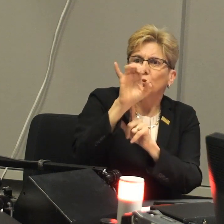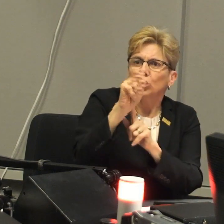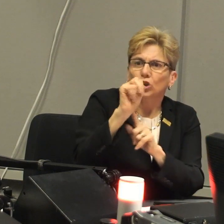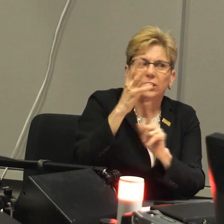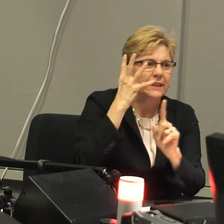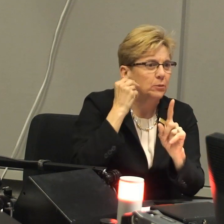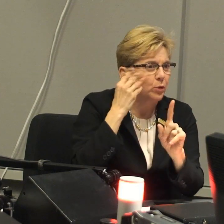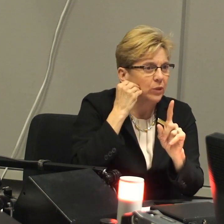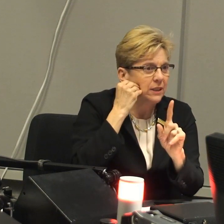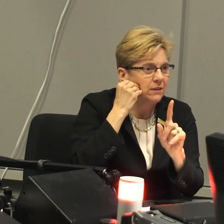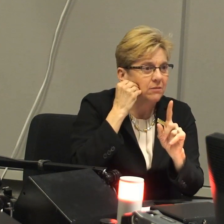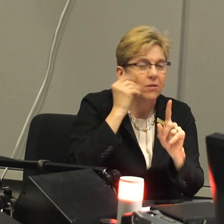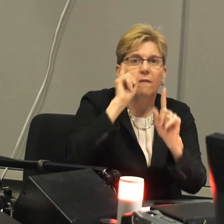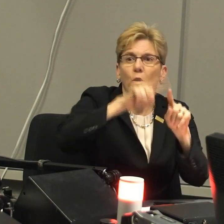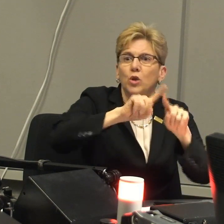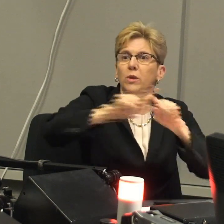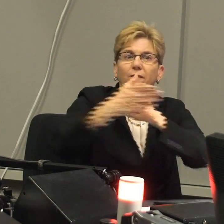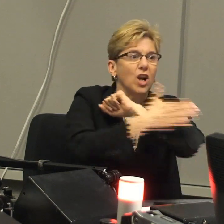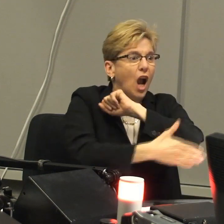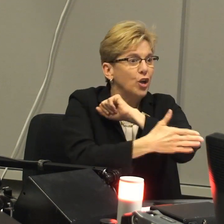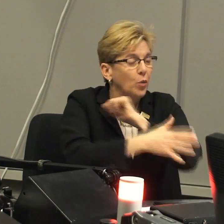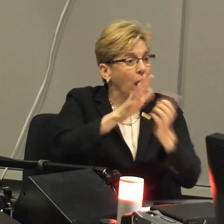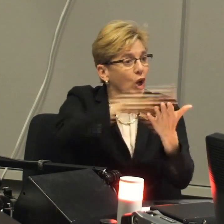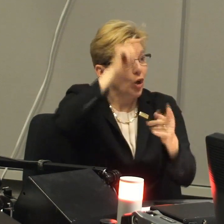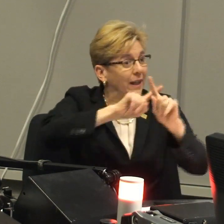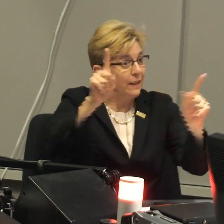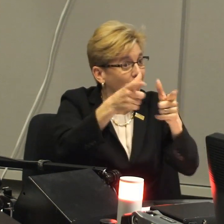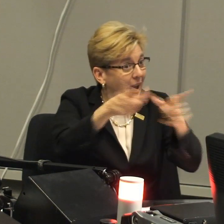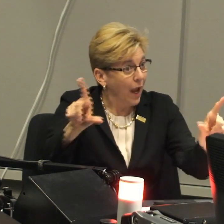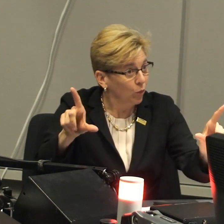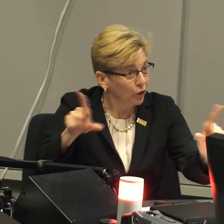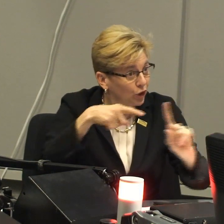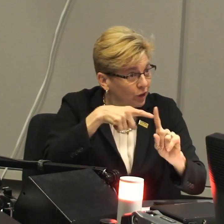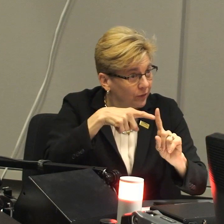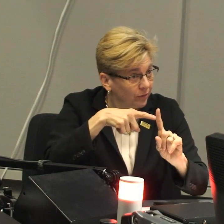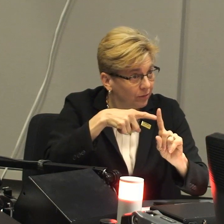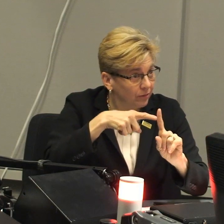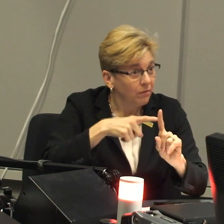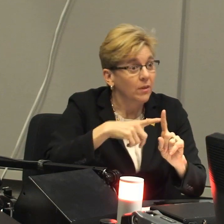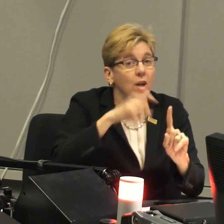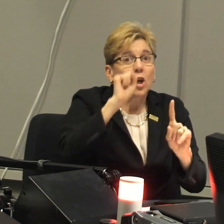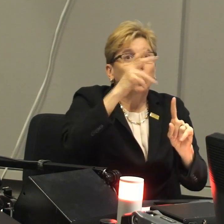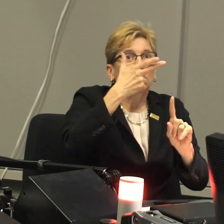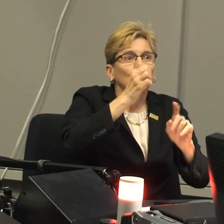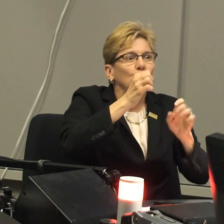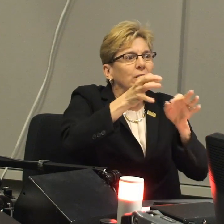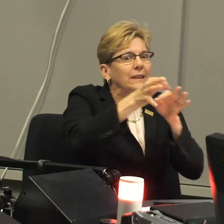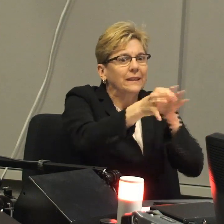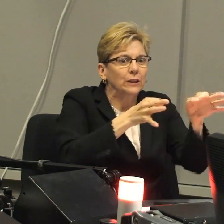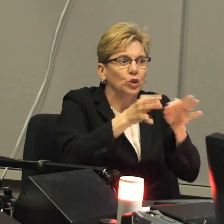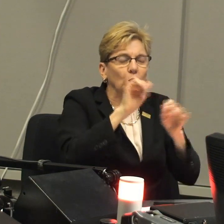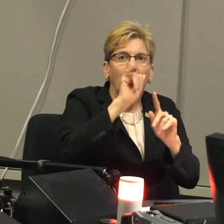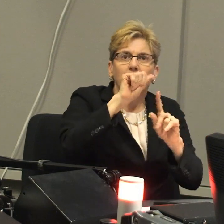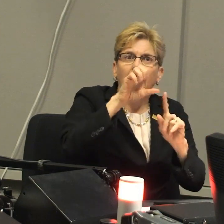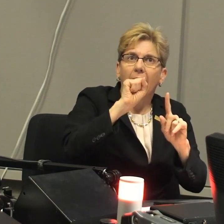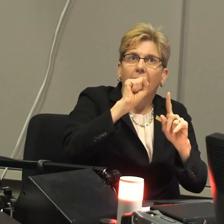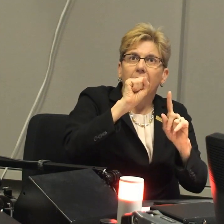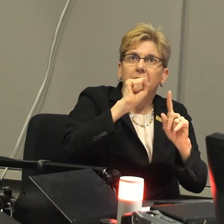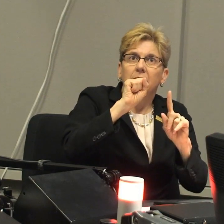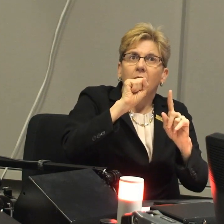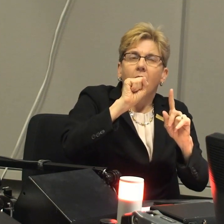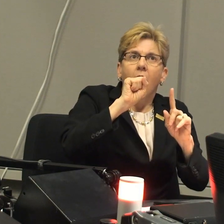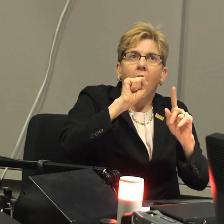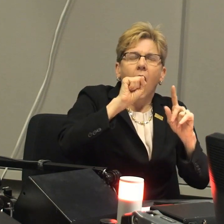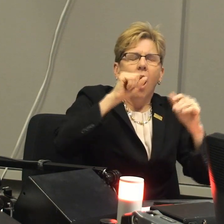completely different language. She said it was a true immersion experience. You go to another country, you can learn a different language through that